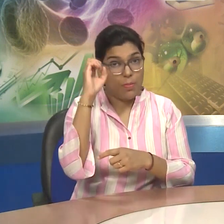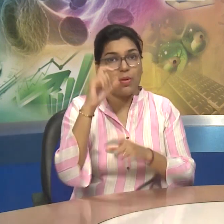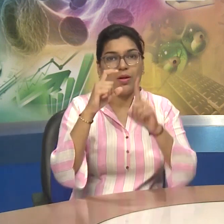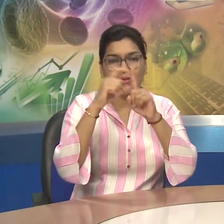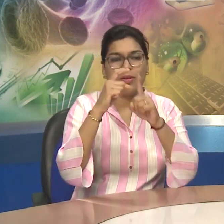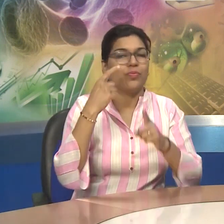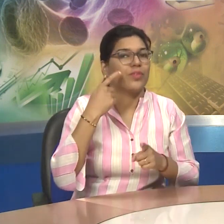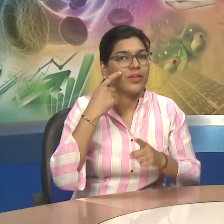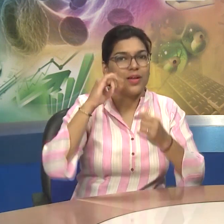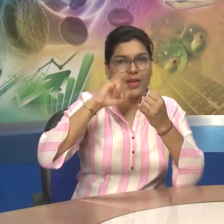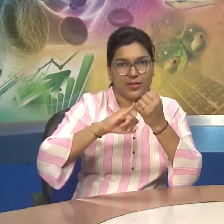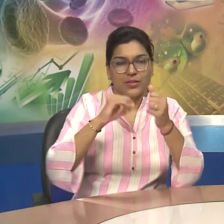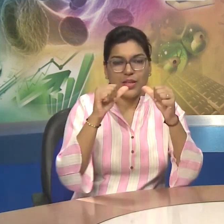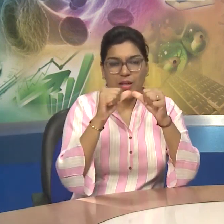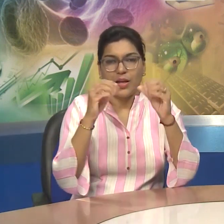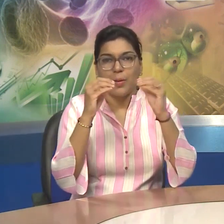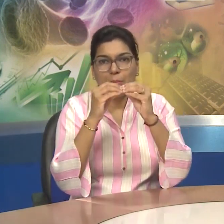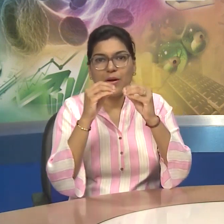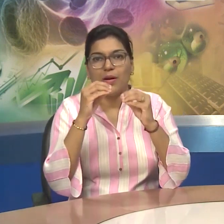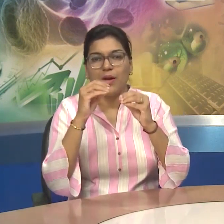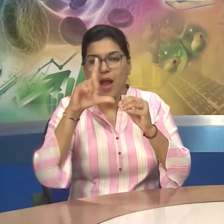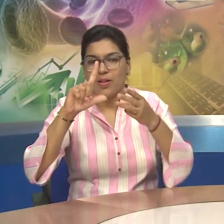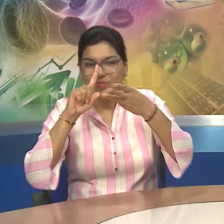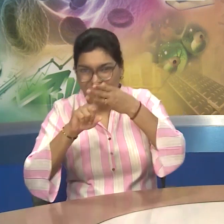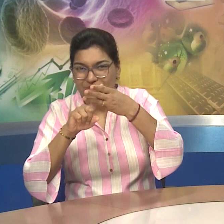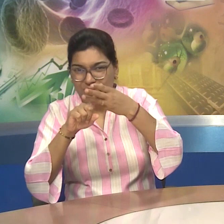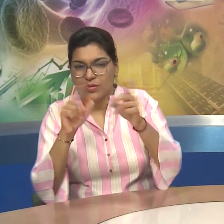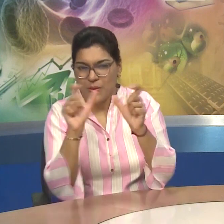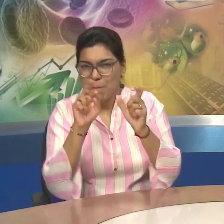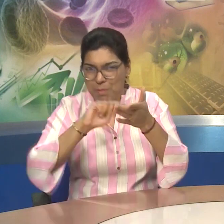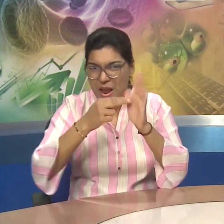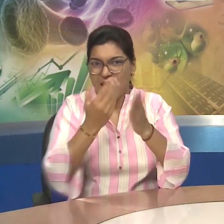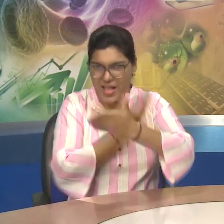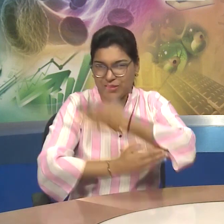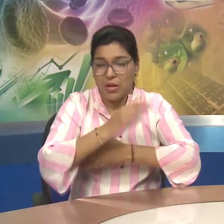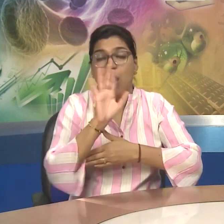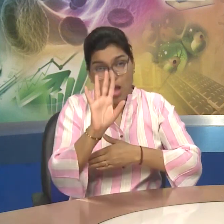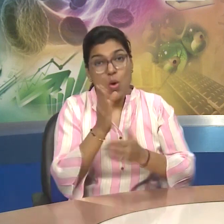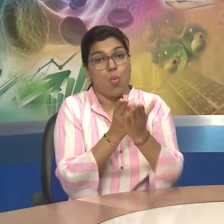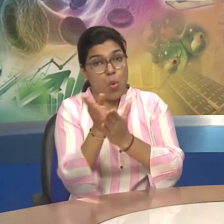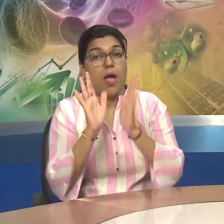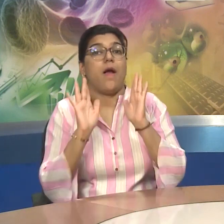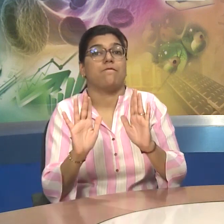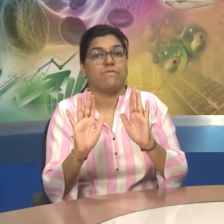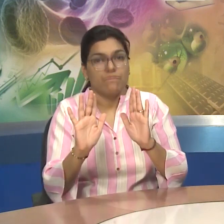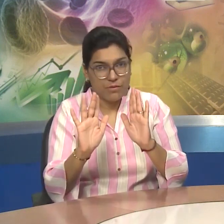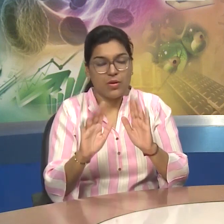Work Which We Have Doing From Past So Many Years